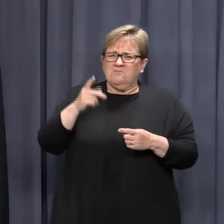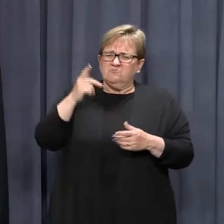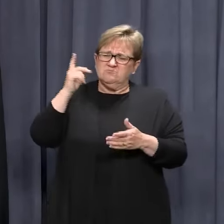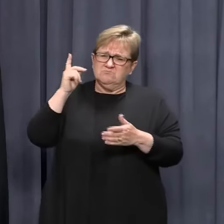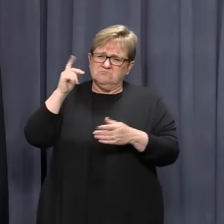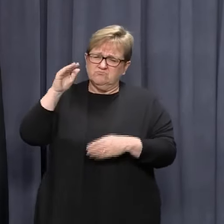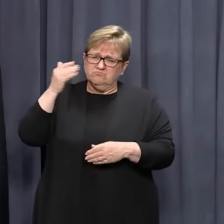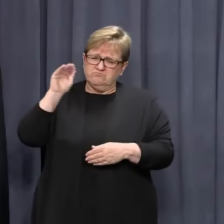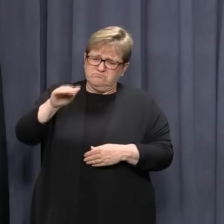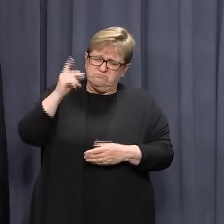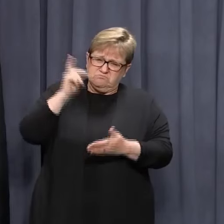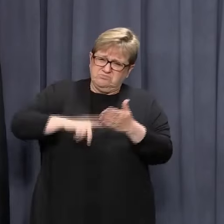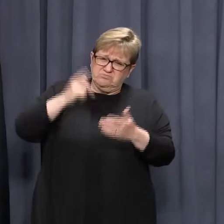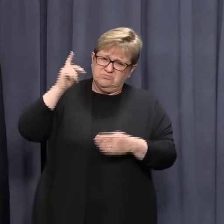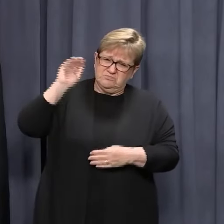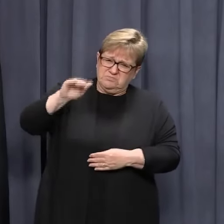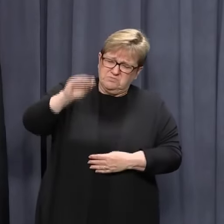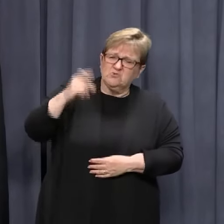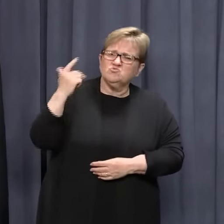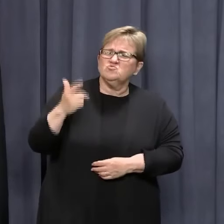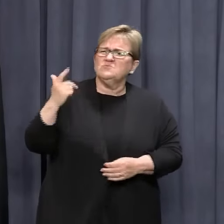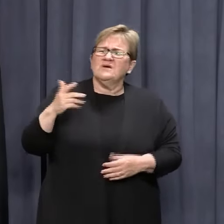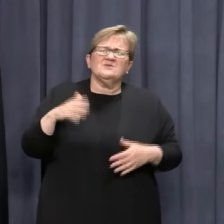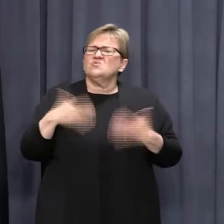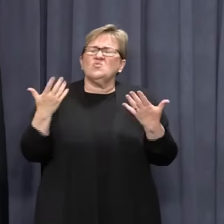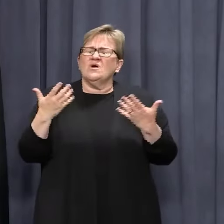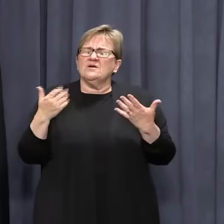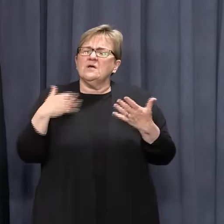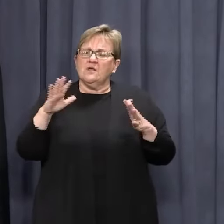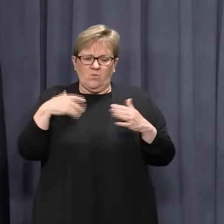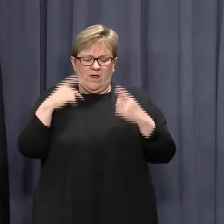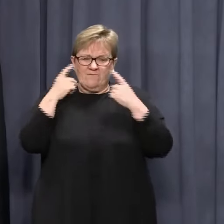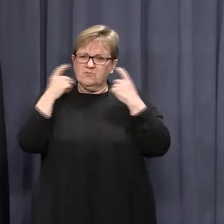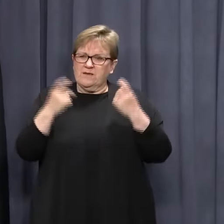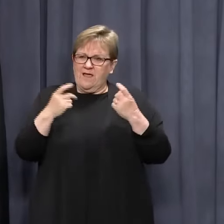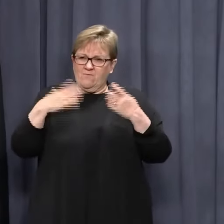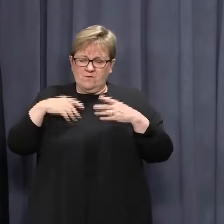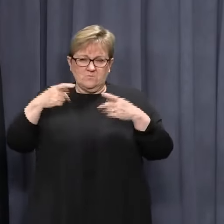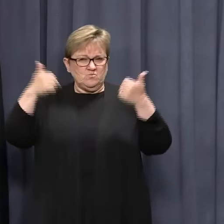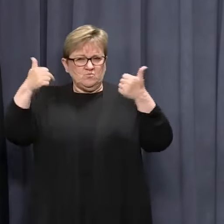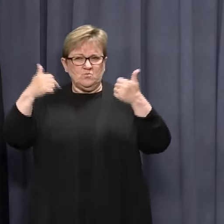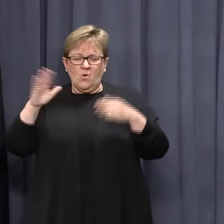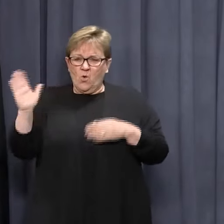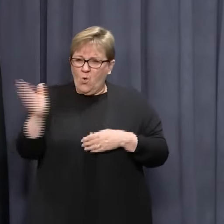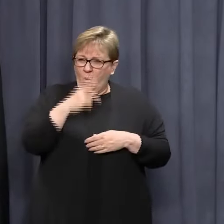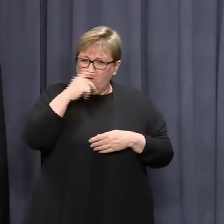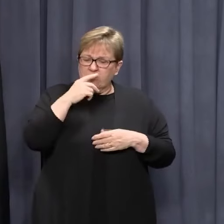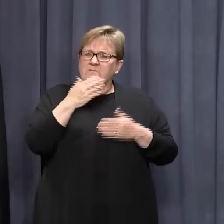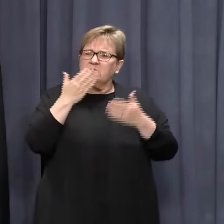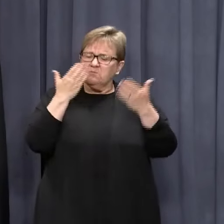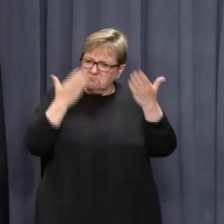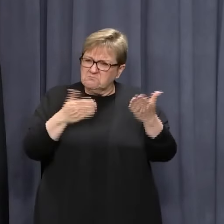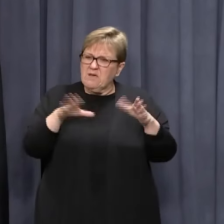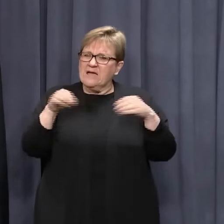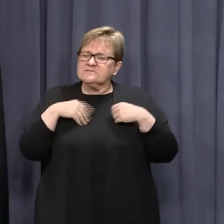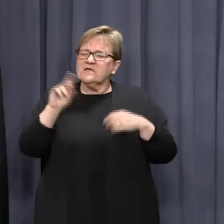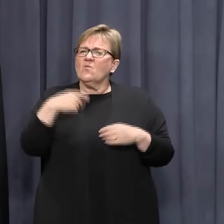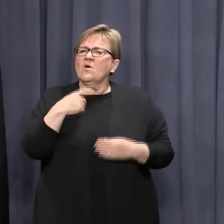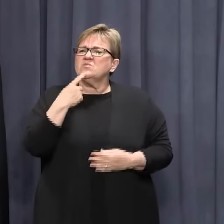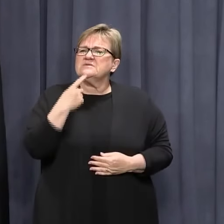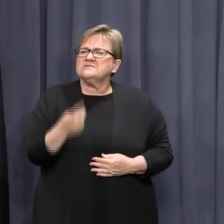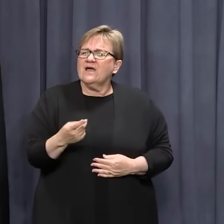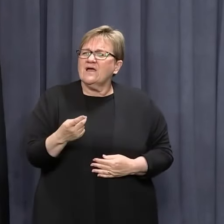this. One of the secrets of Western Australia's success has been the way that it's embraced all the measures that would need to take place. And